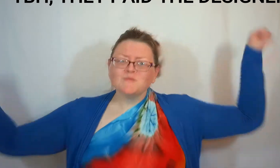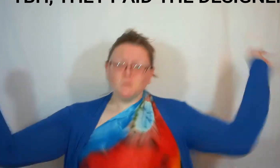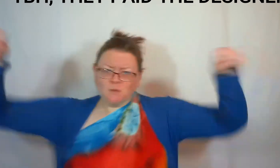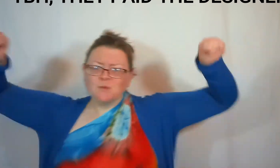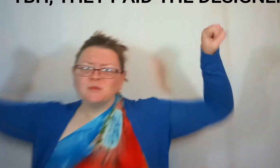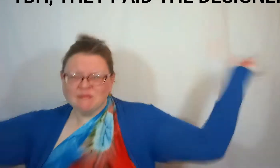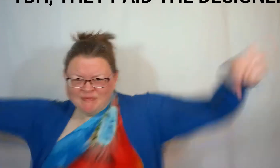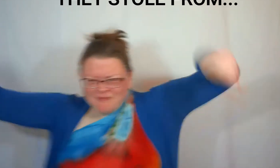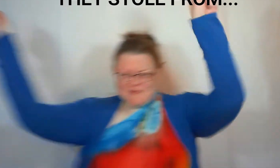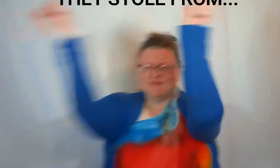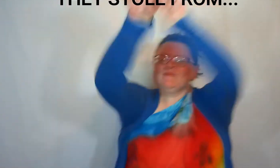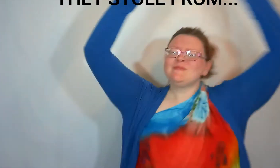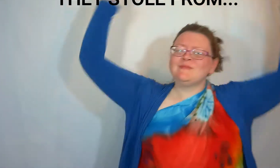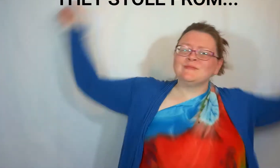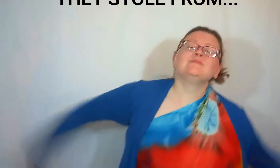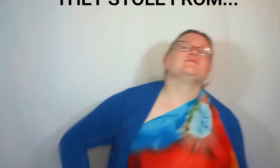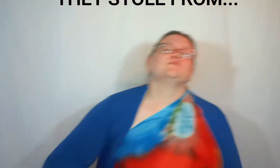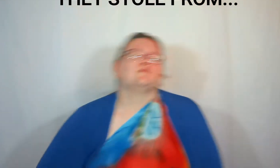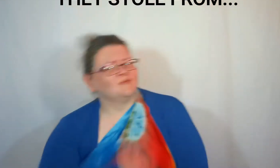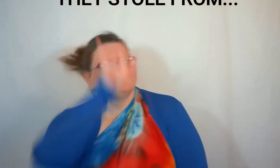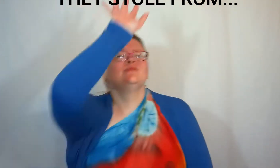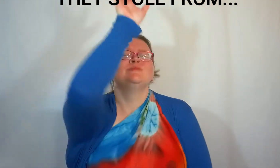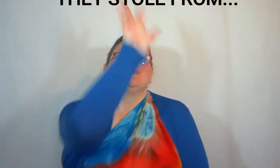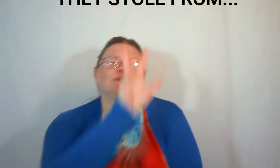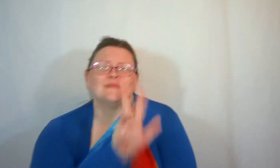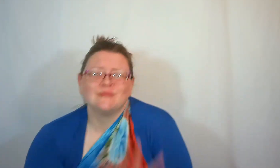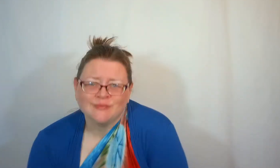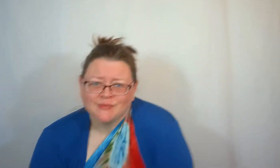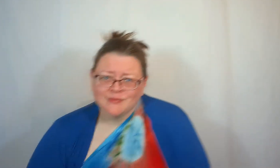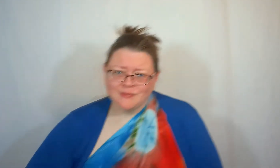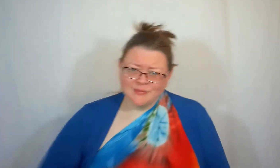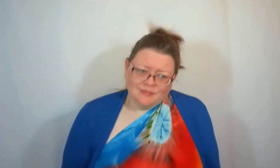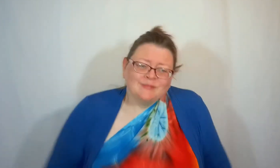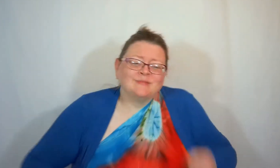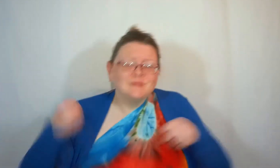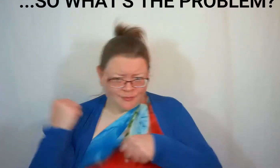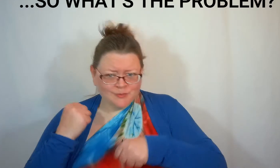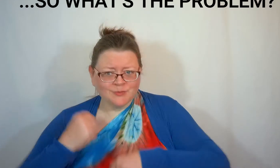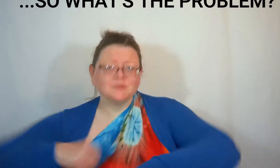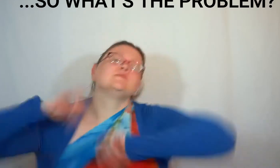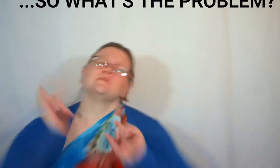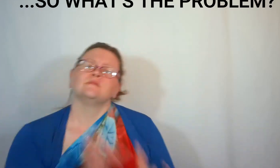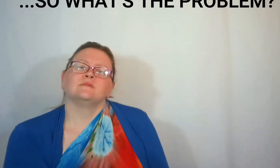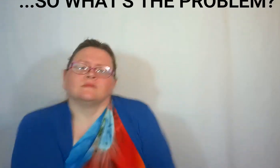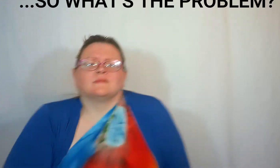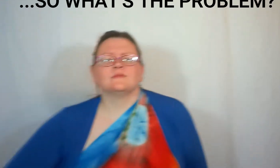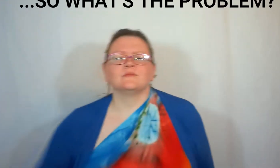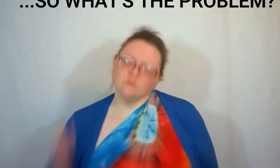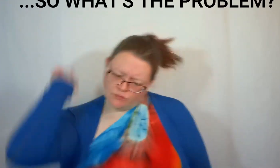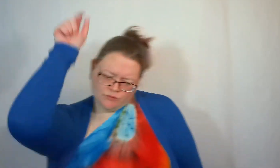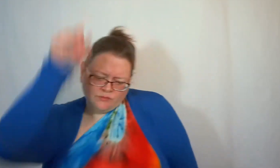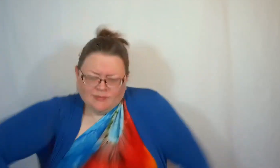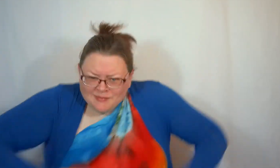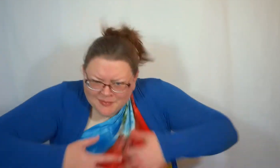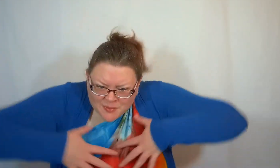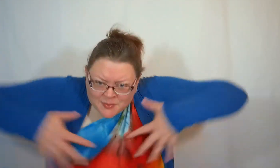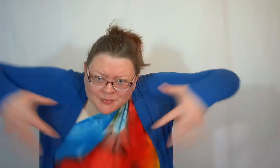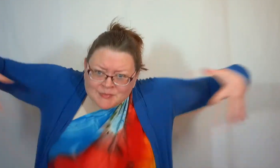storm's out, you run in the rain Put your sword down, dive right into the pain